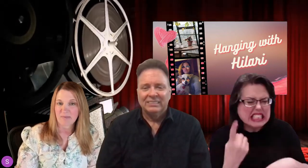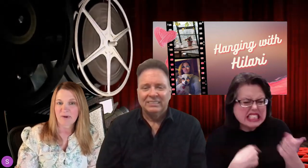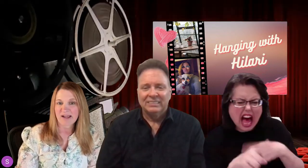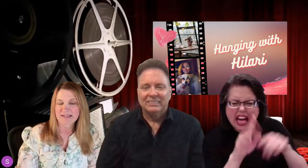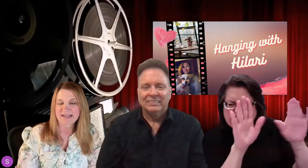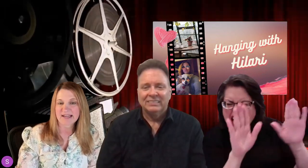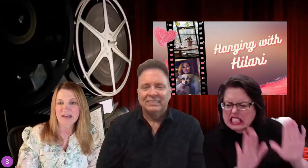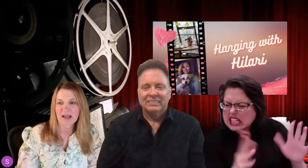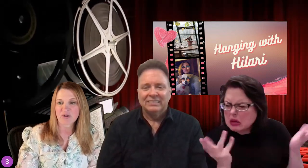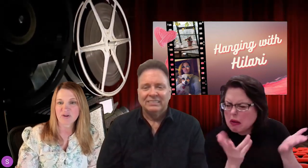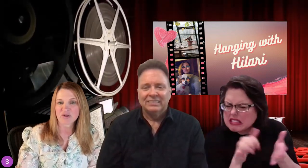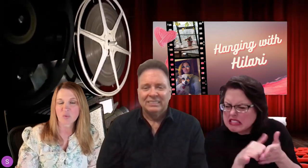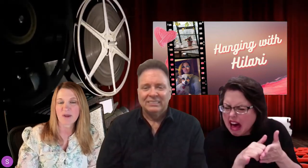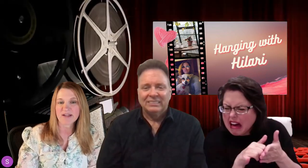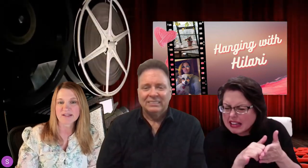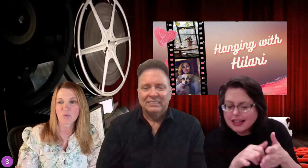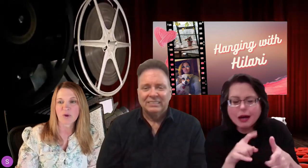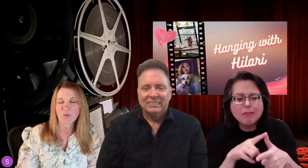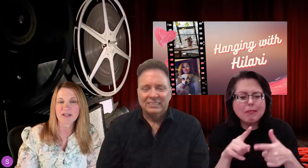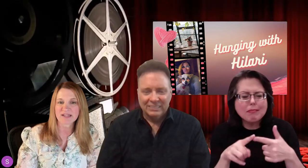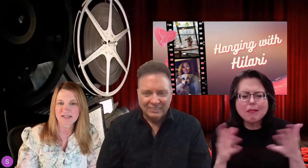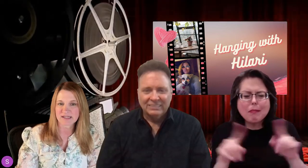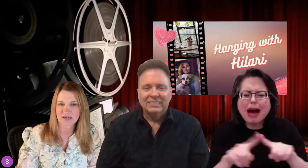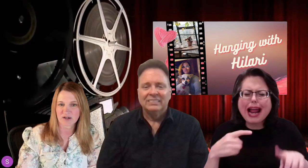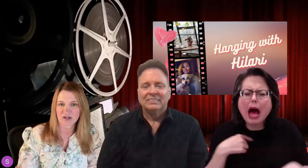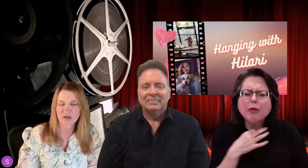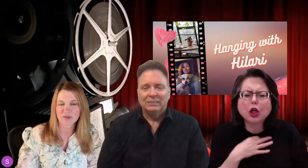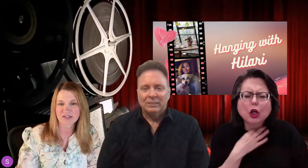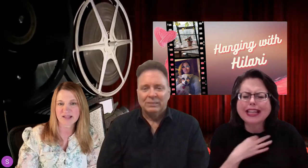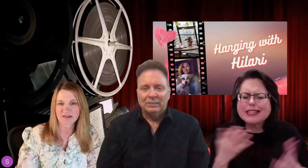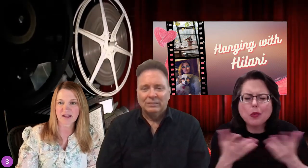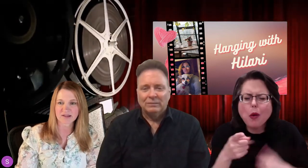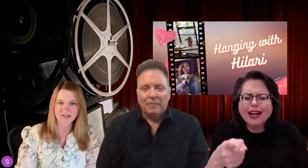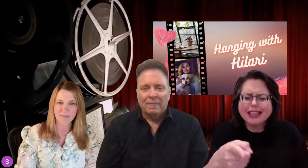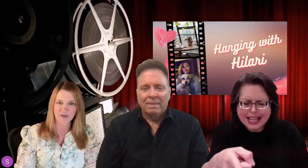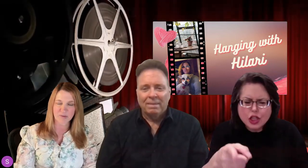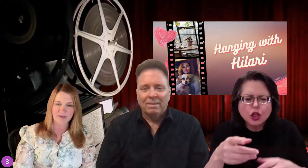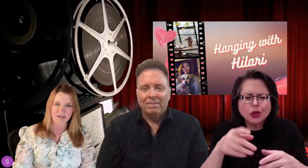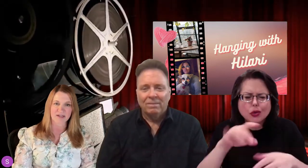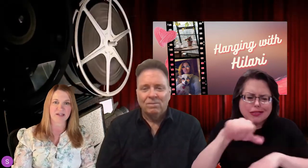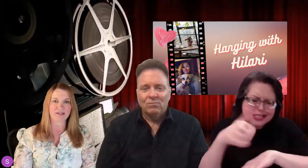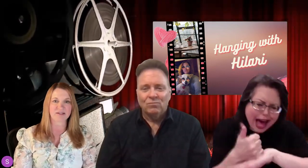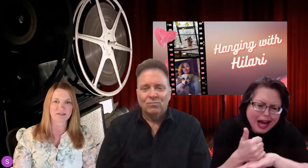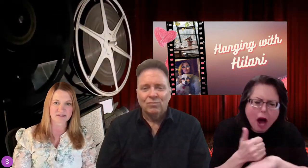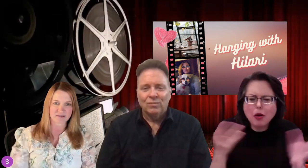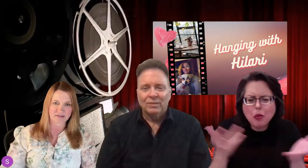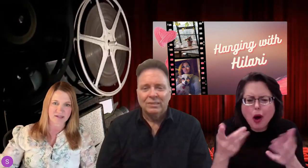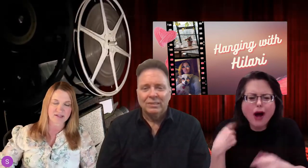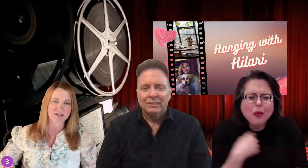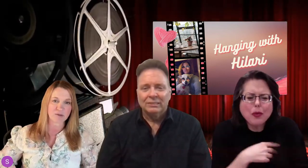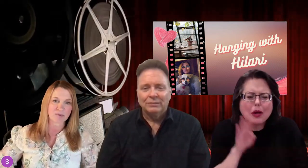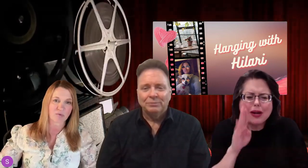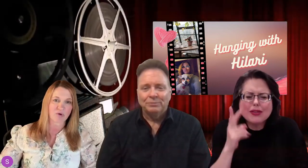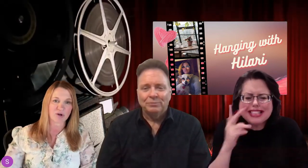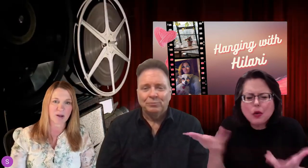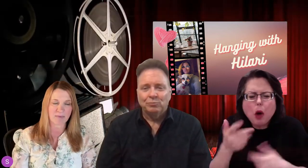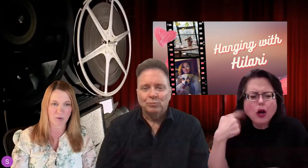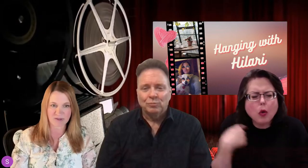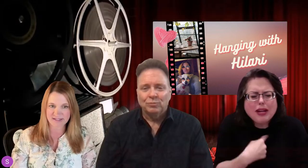But, Dan, I'm curious, what is the, what are we going to see here? Can you set us up a little bit and tell us a little bit more about what